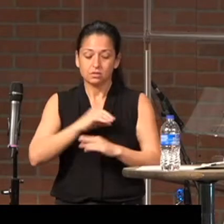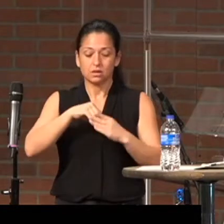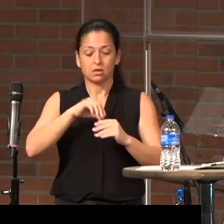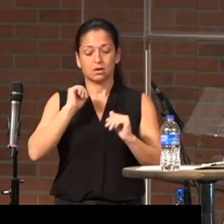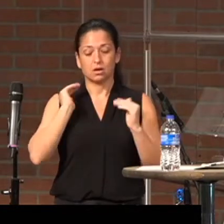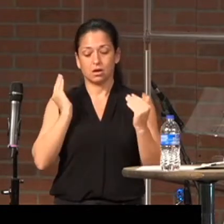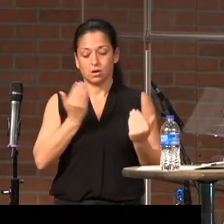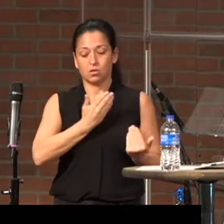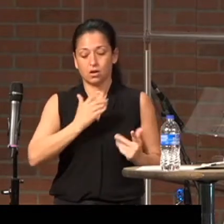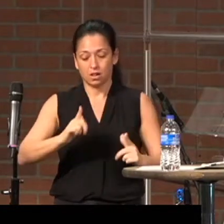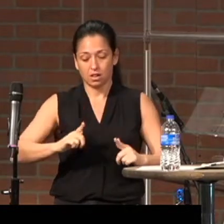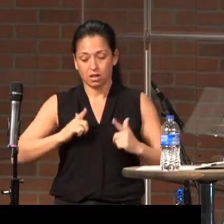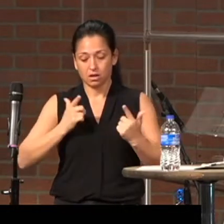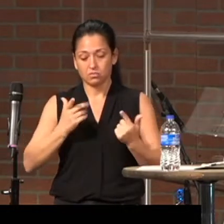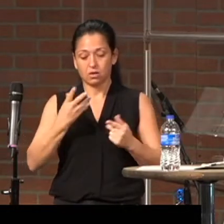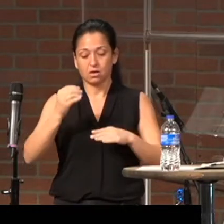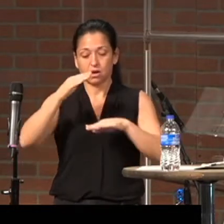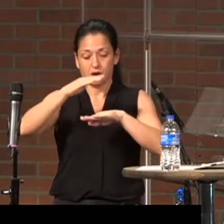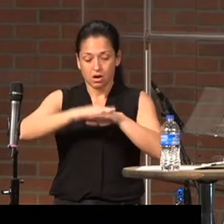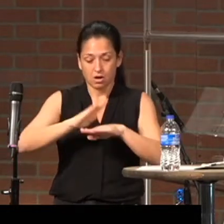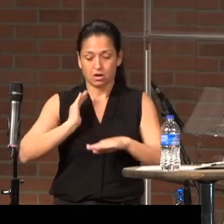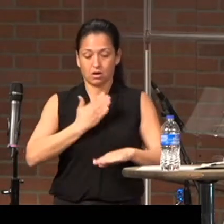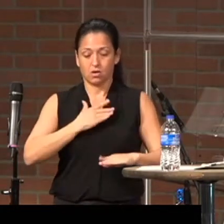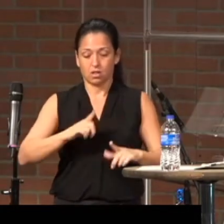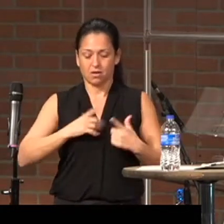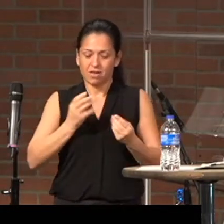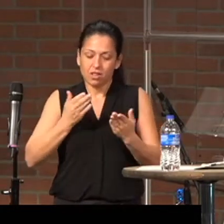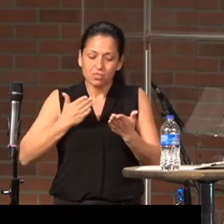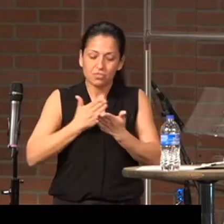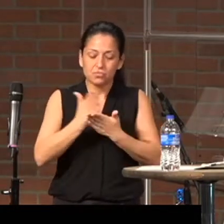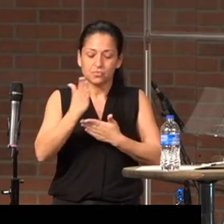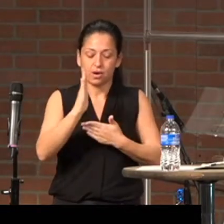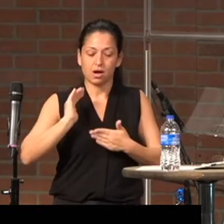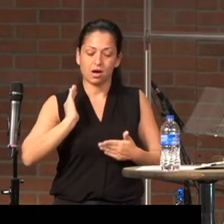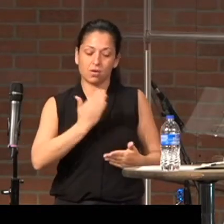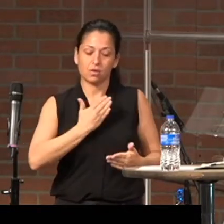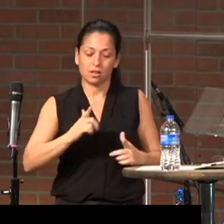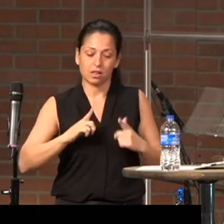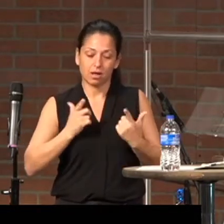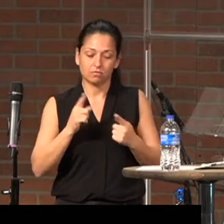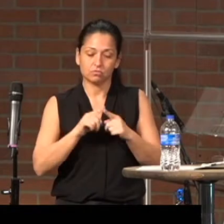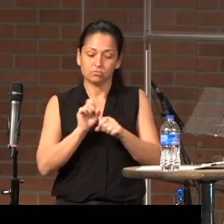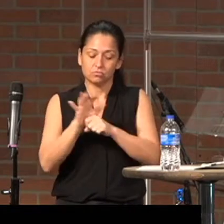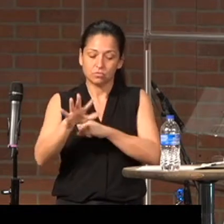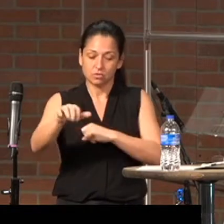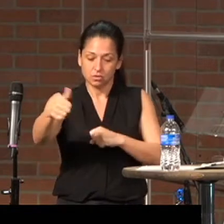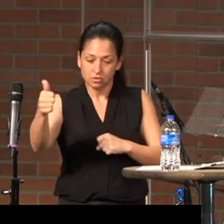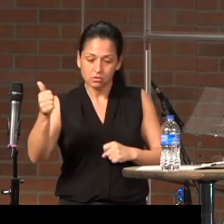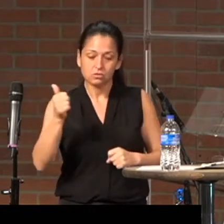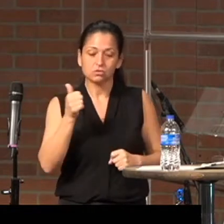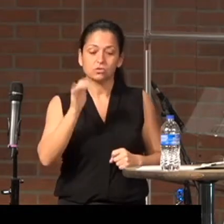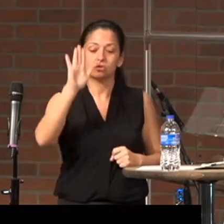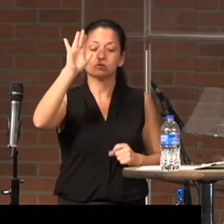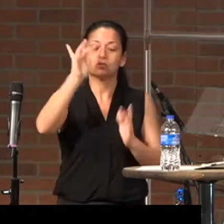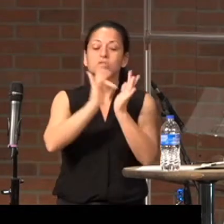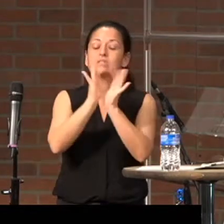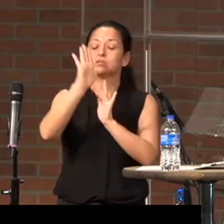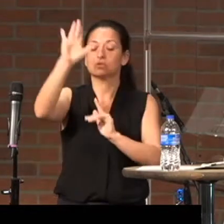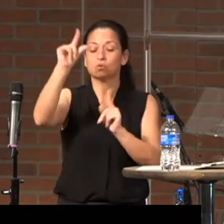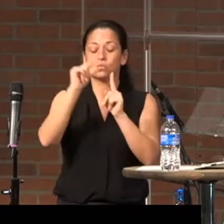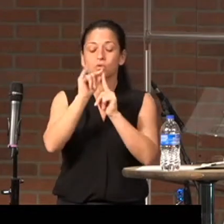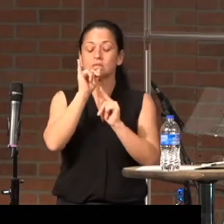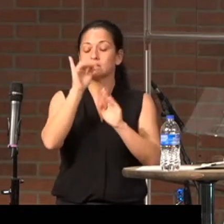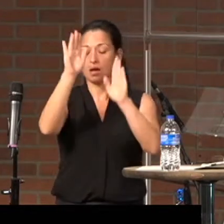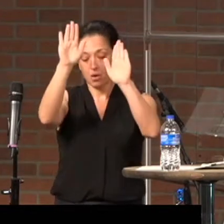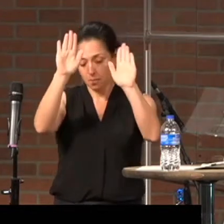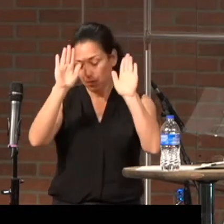our lives and on our lives and through our lives. Jesus, your Word is amazing.